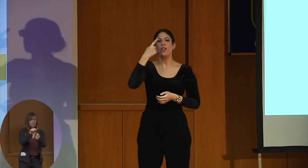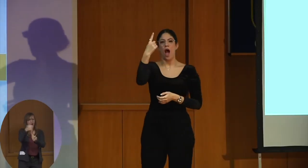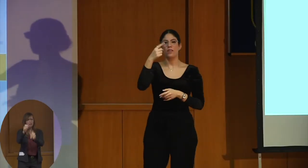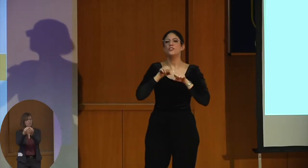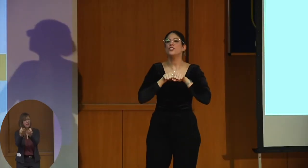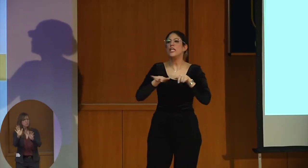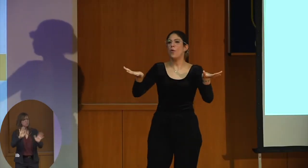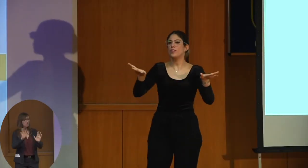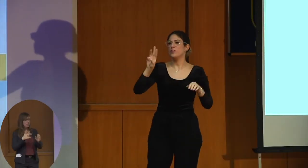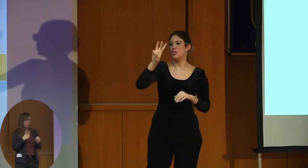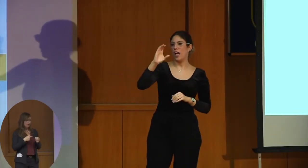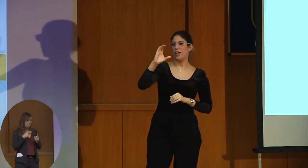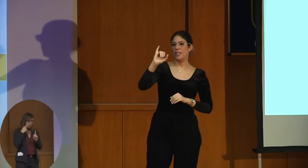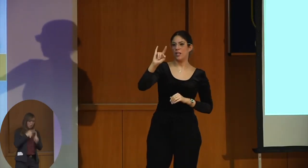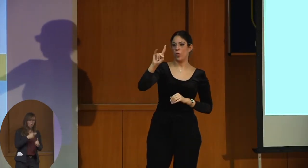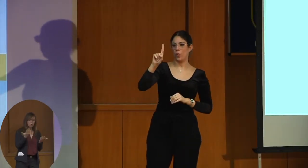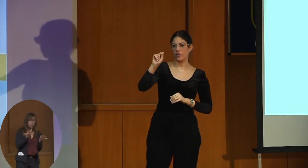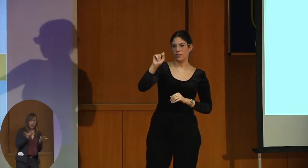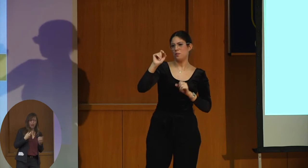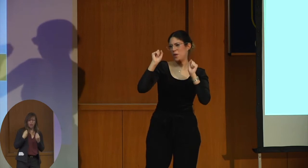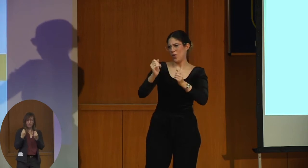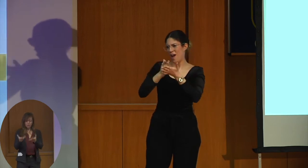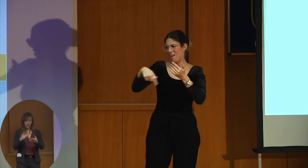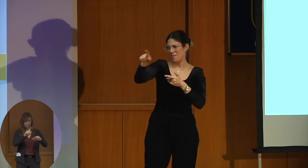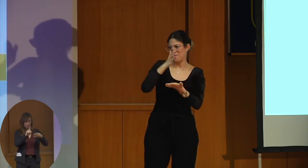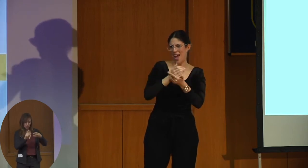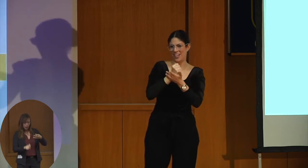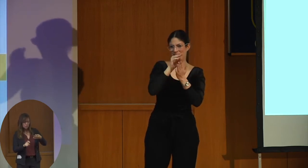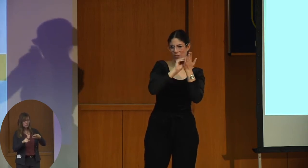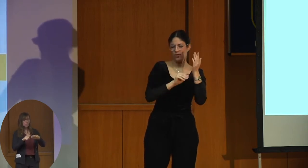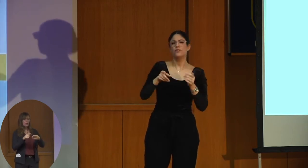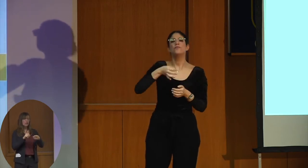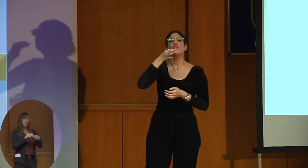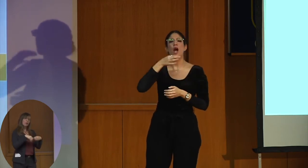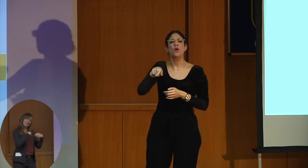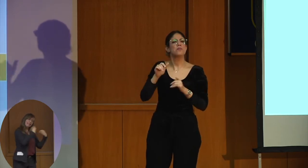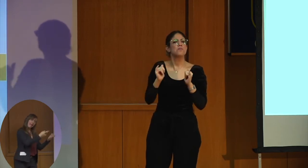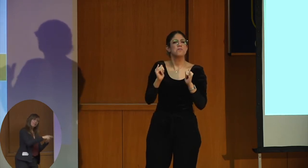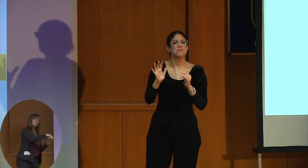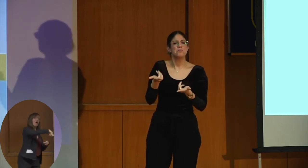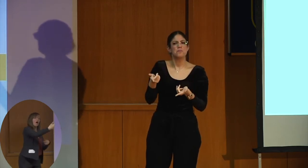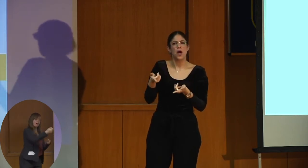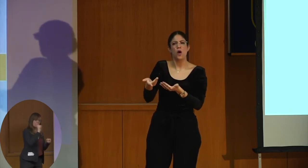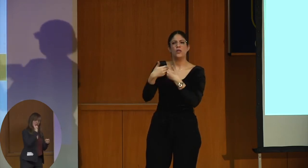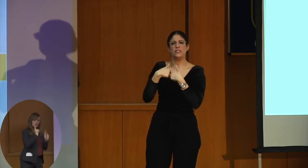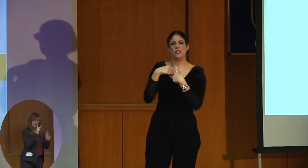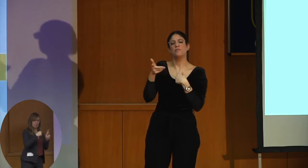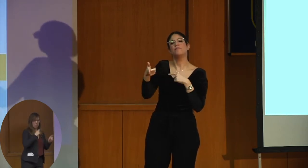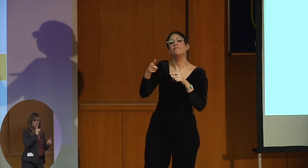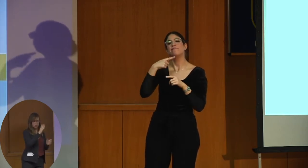questionnaires, other questionnaires, to deaf people, other deaf people. I'm sure some of you have done it, it's the frequency